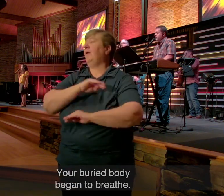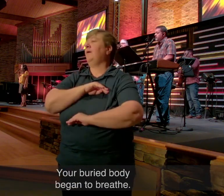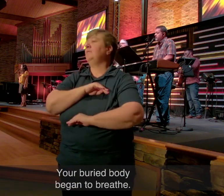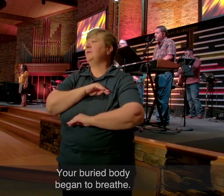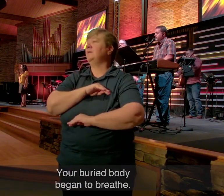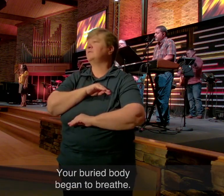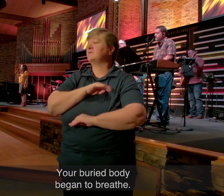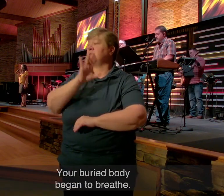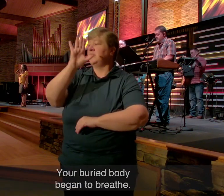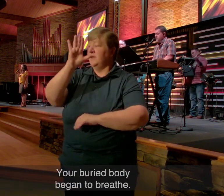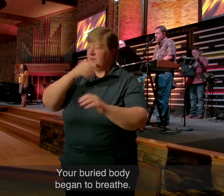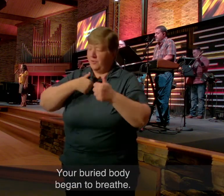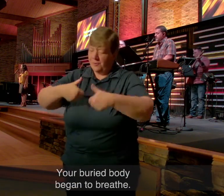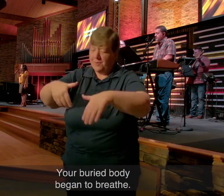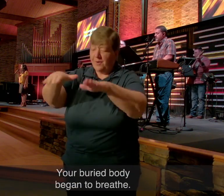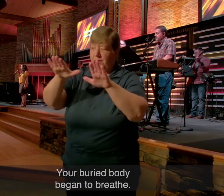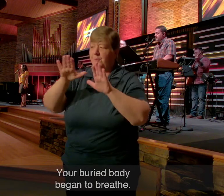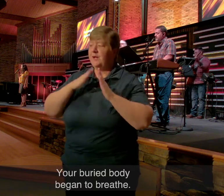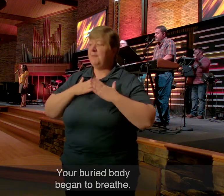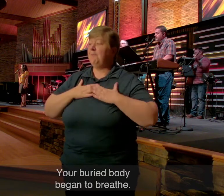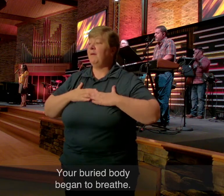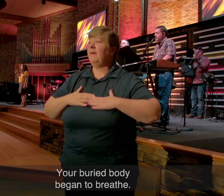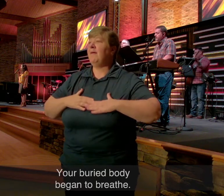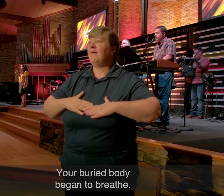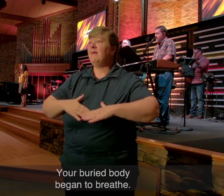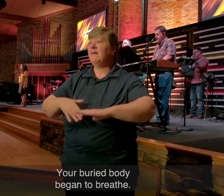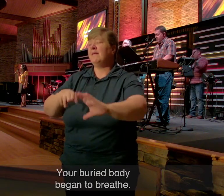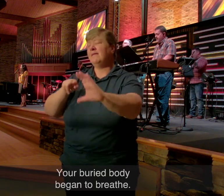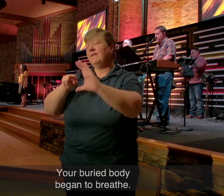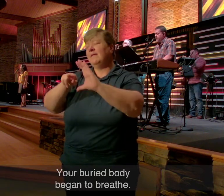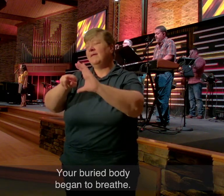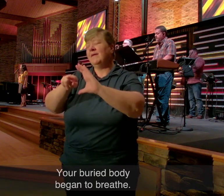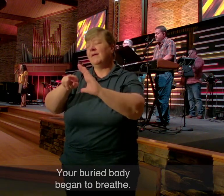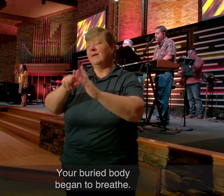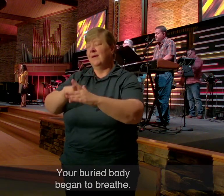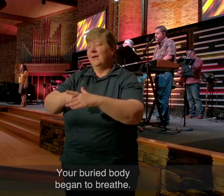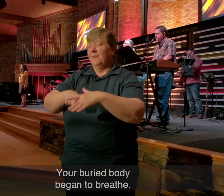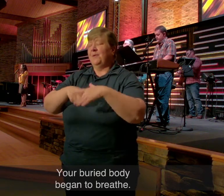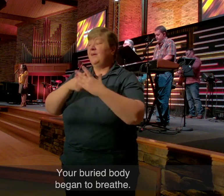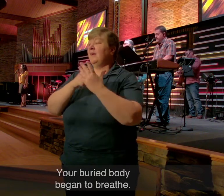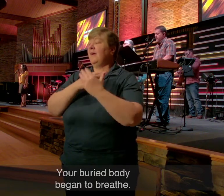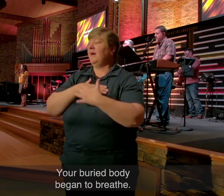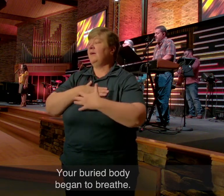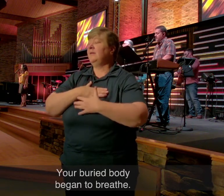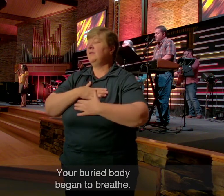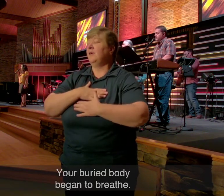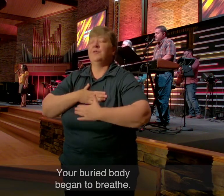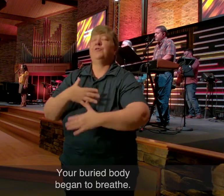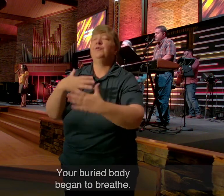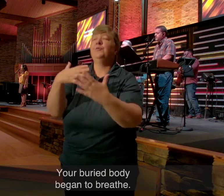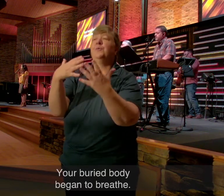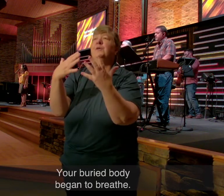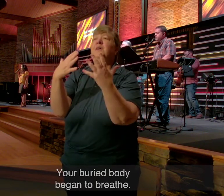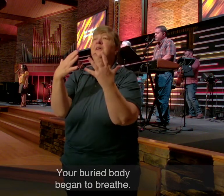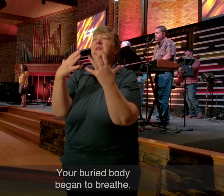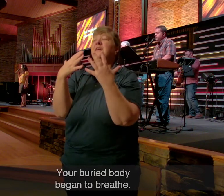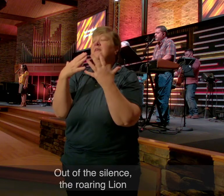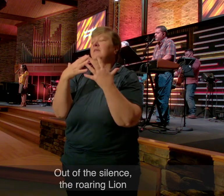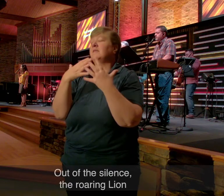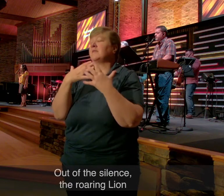Your Buried Body Began To Breathe